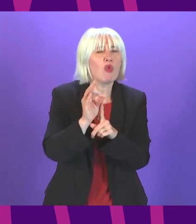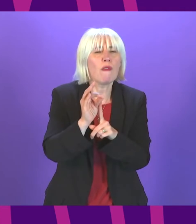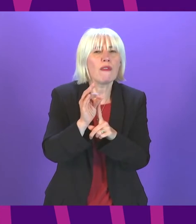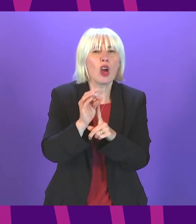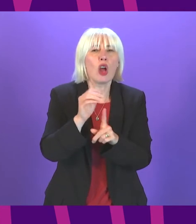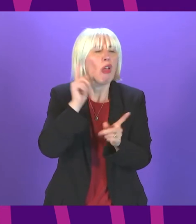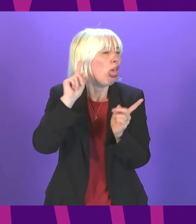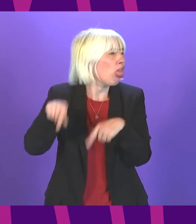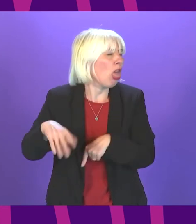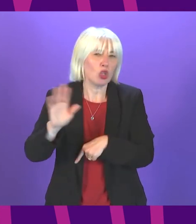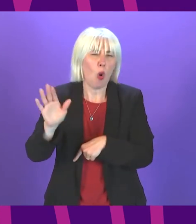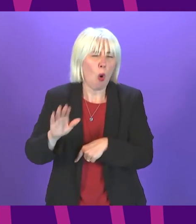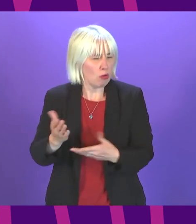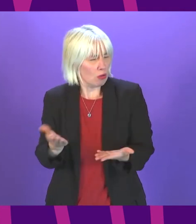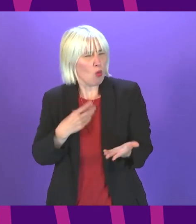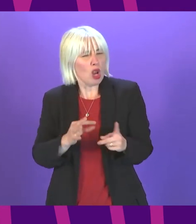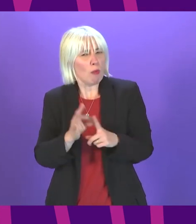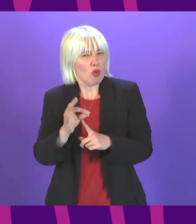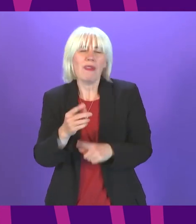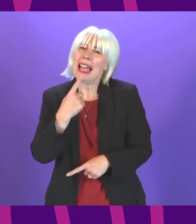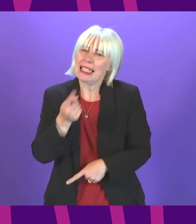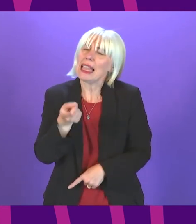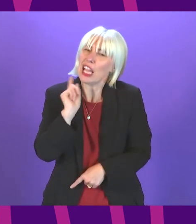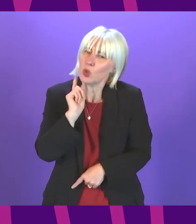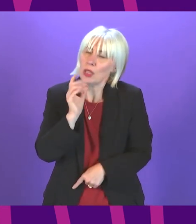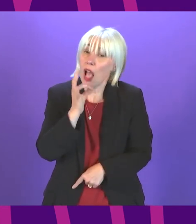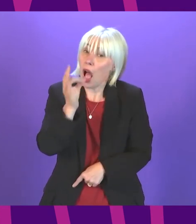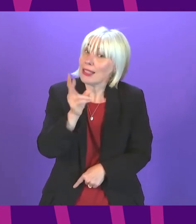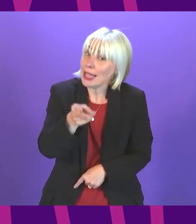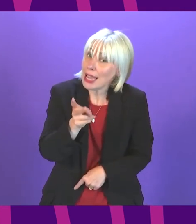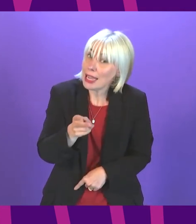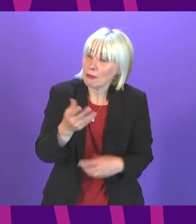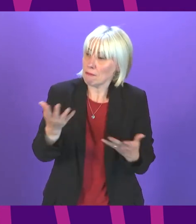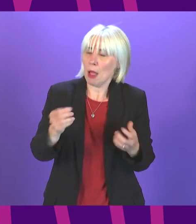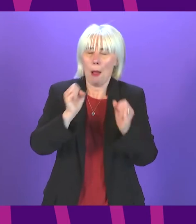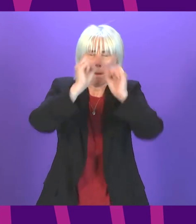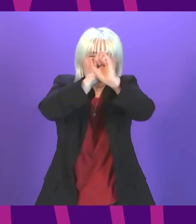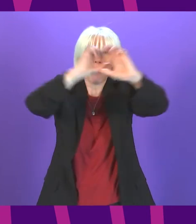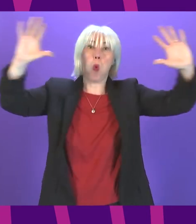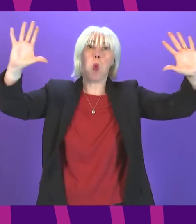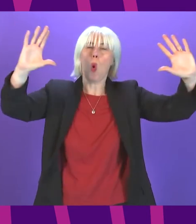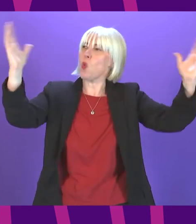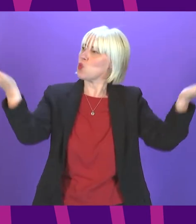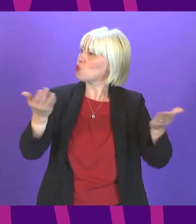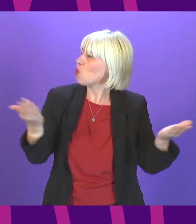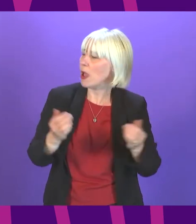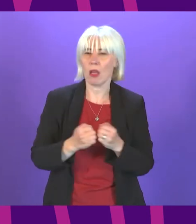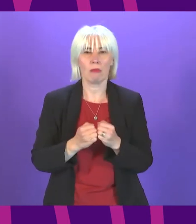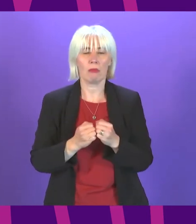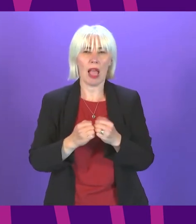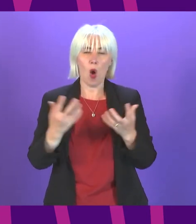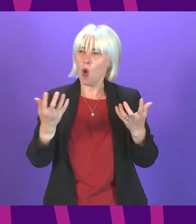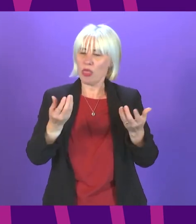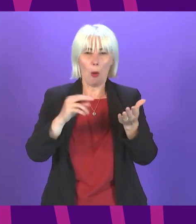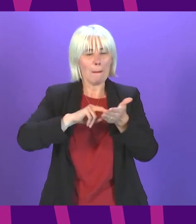simply ignore them as I said last week and I ask again now where is the big vision where are the plans to turn education